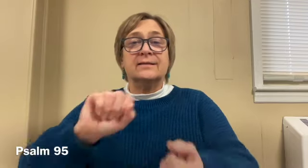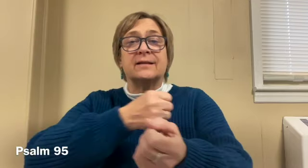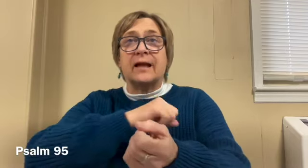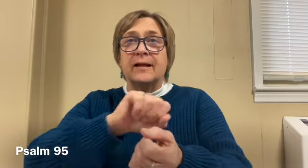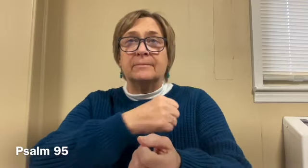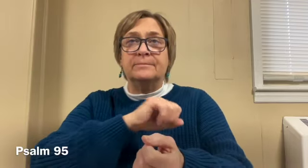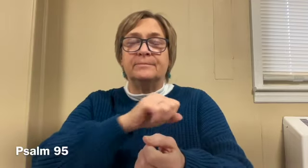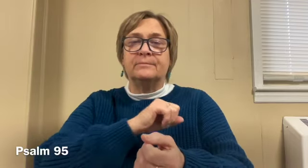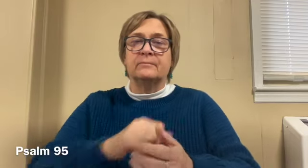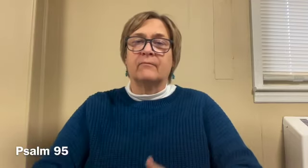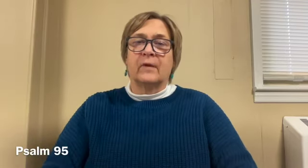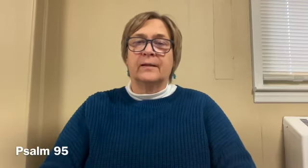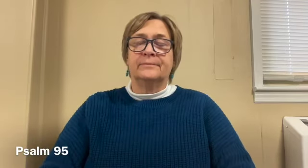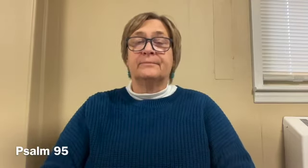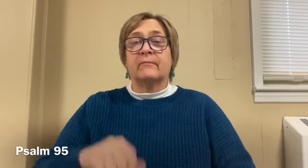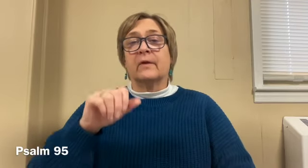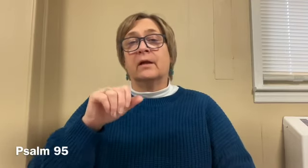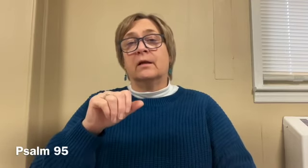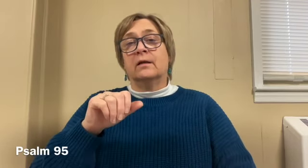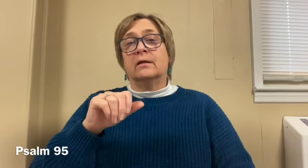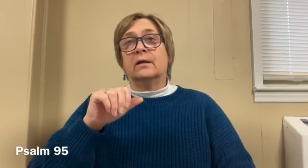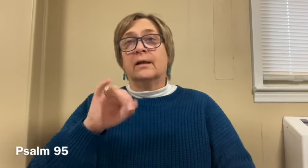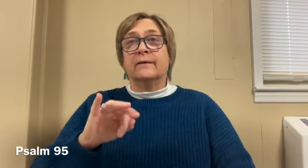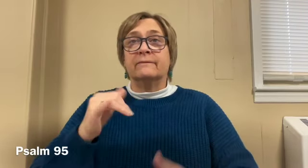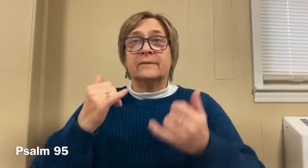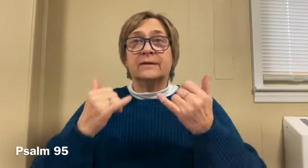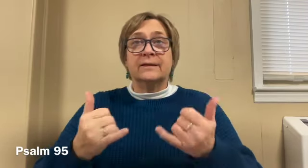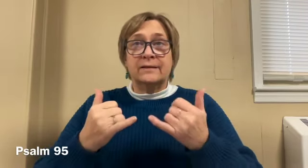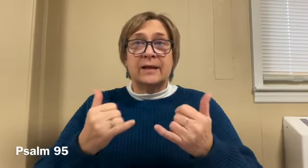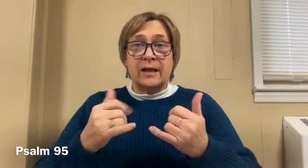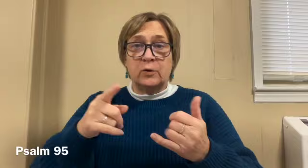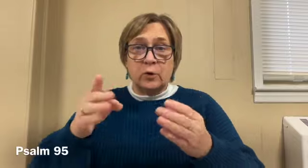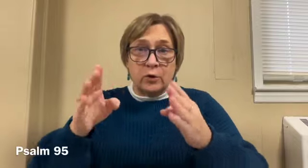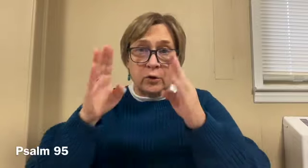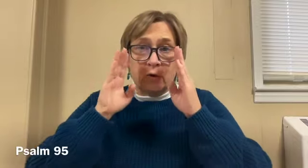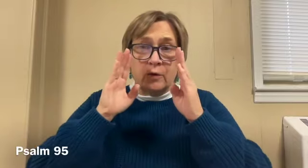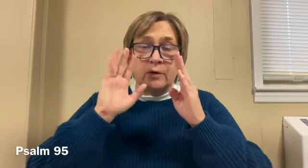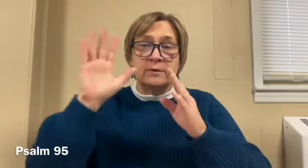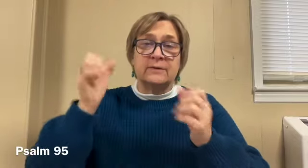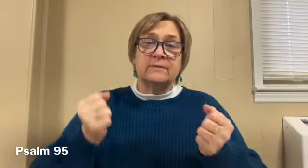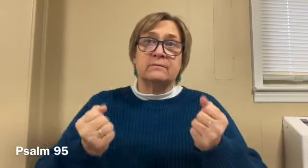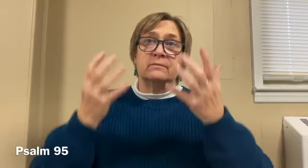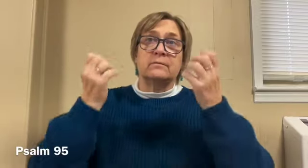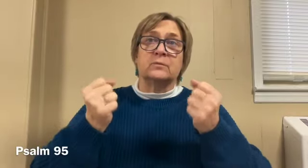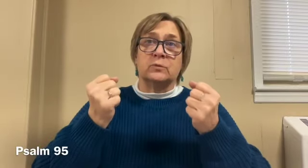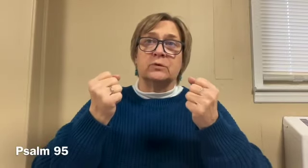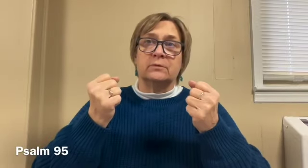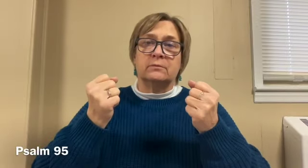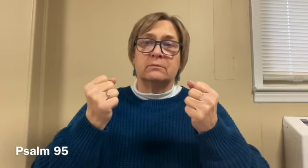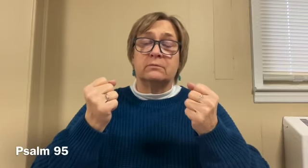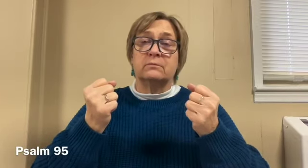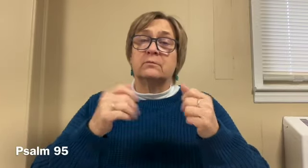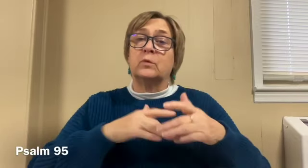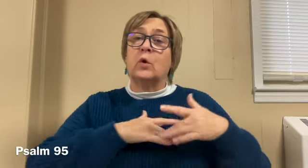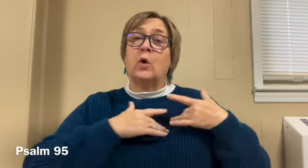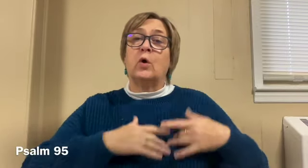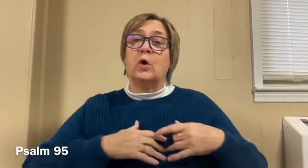a responsorial Psalm if today you hear his voice harden not your